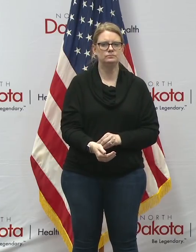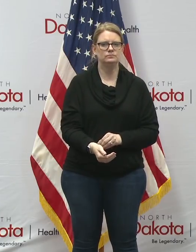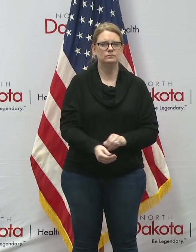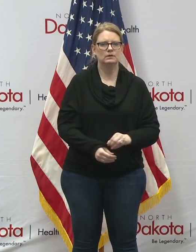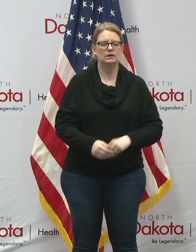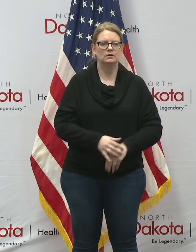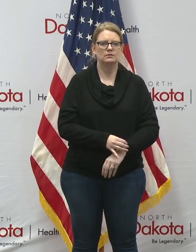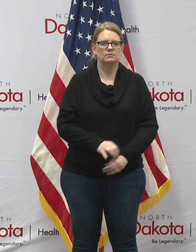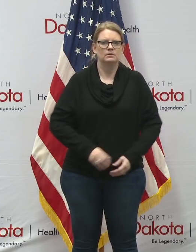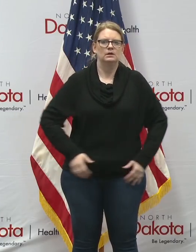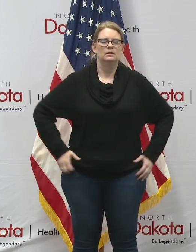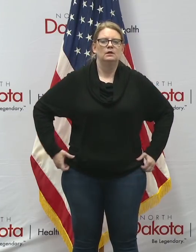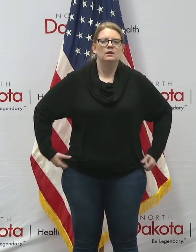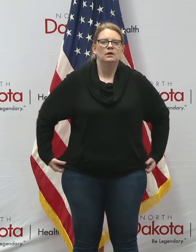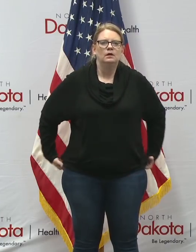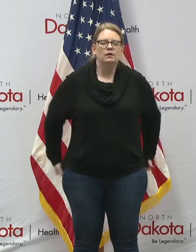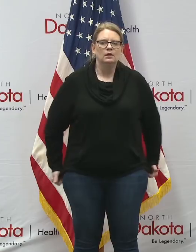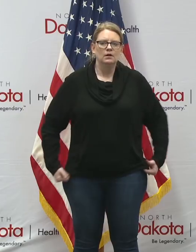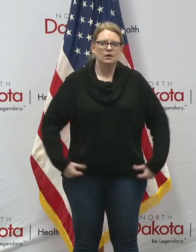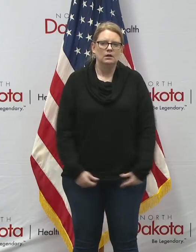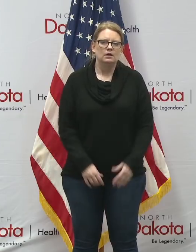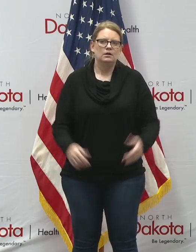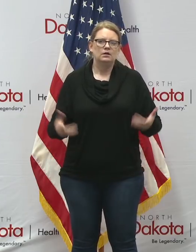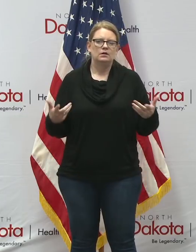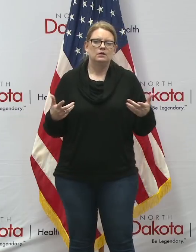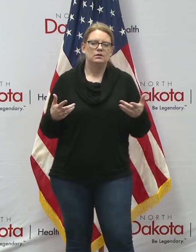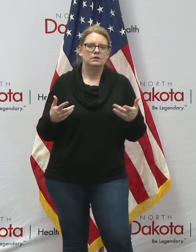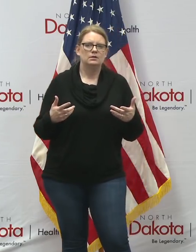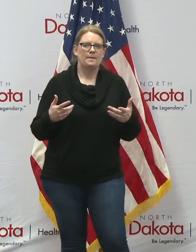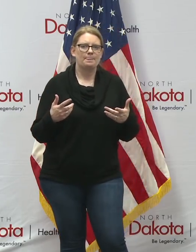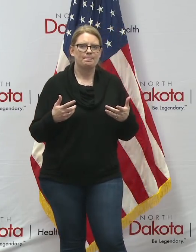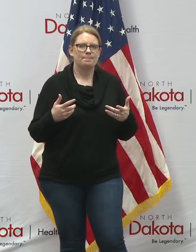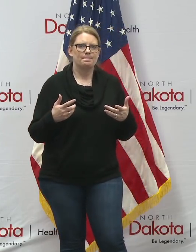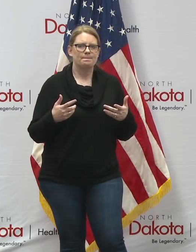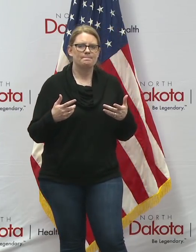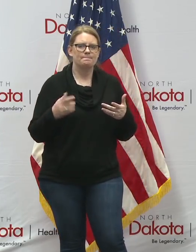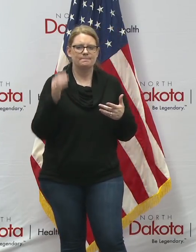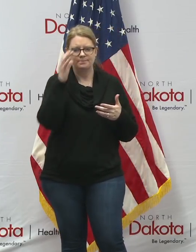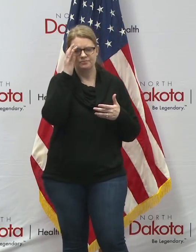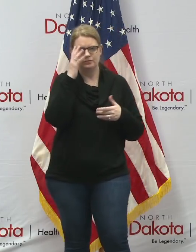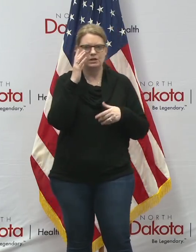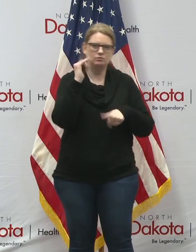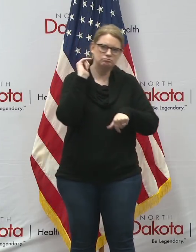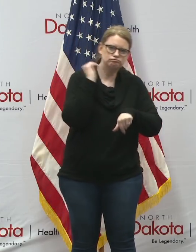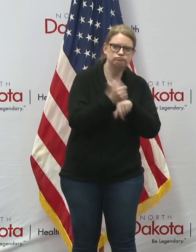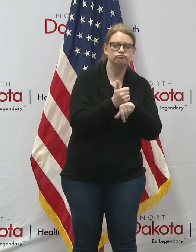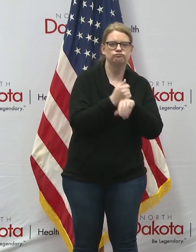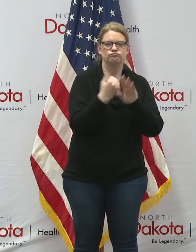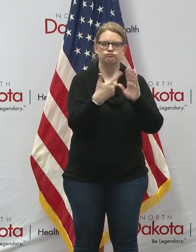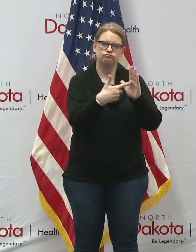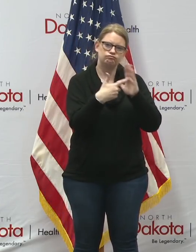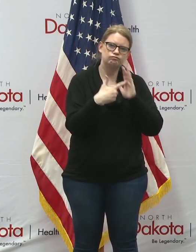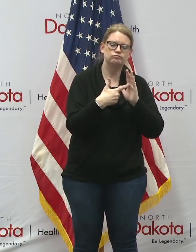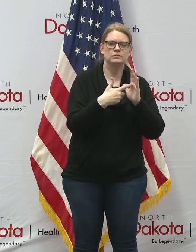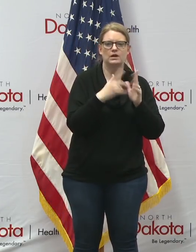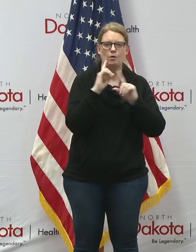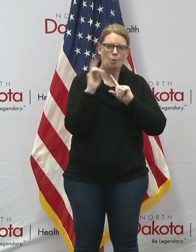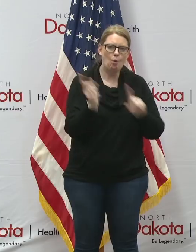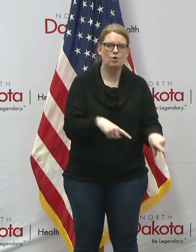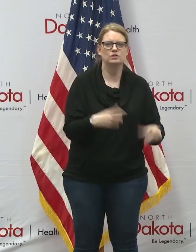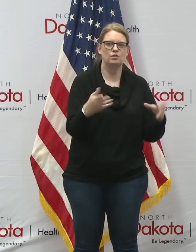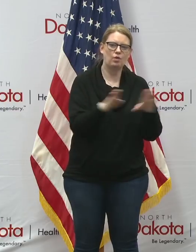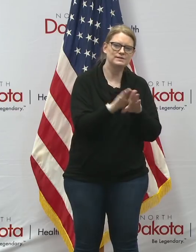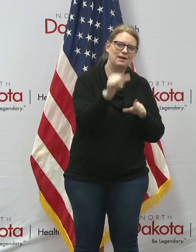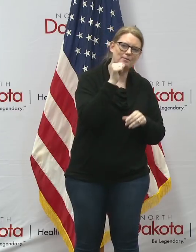put substantial uh orders and mandates in place about closing bars restaurants theaters